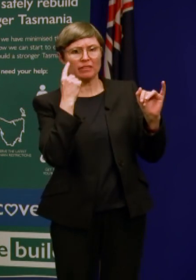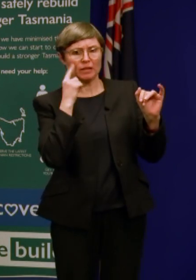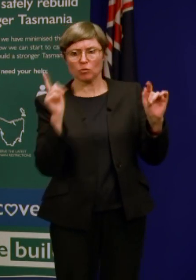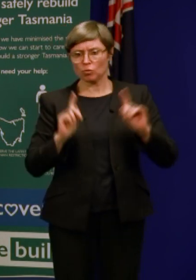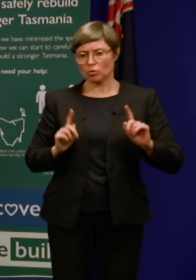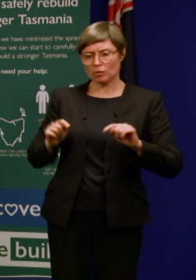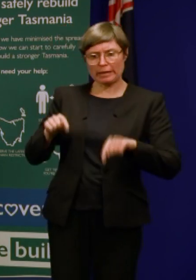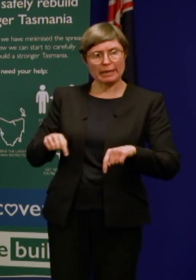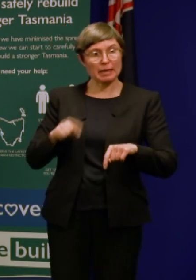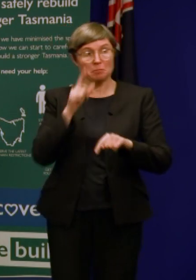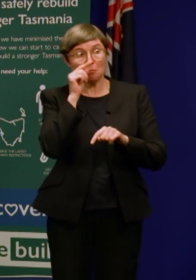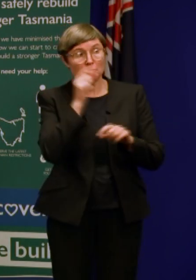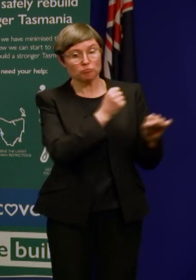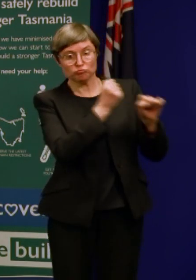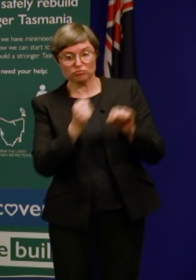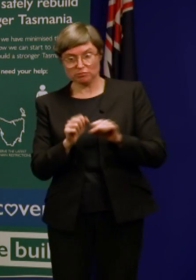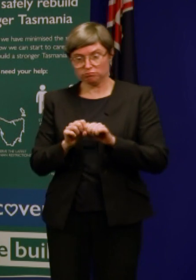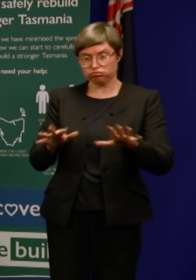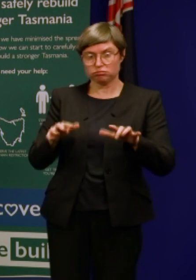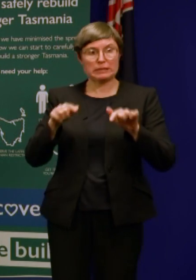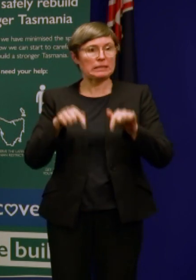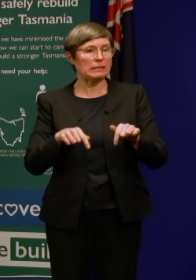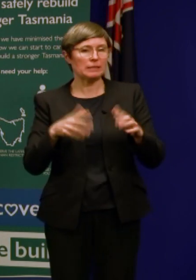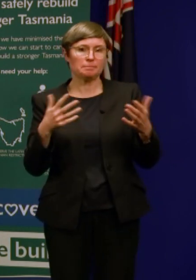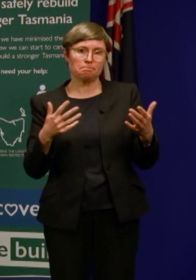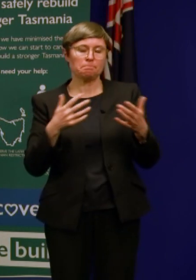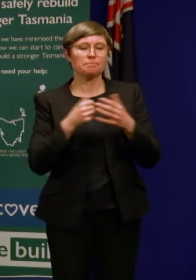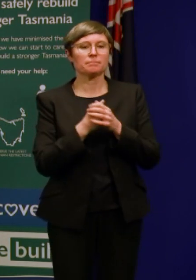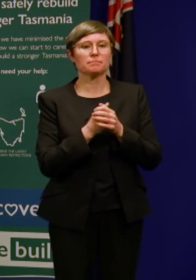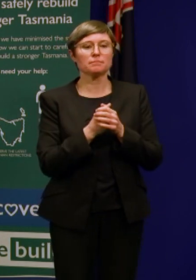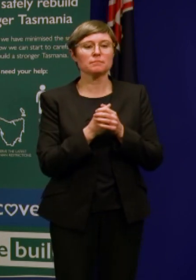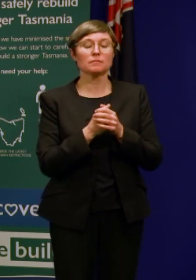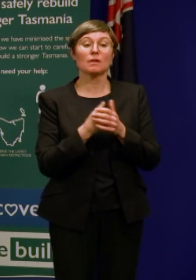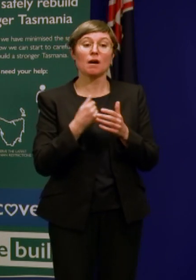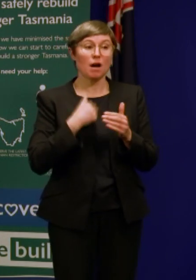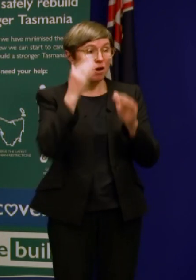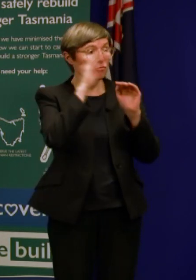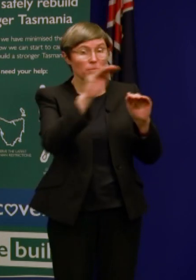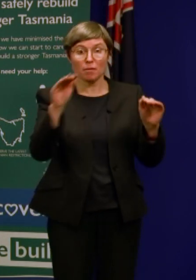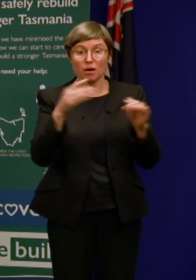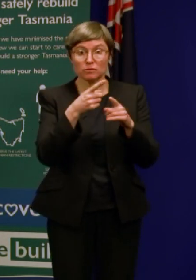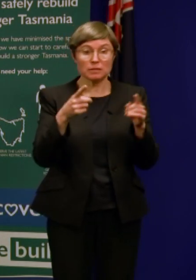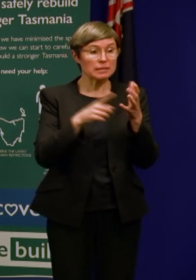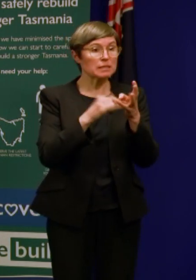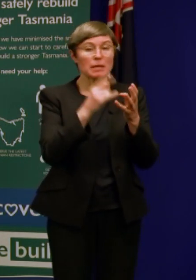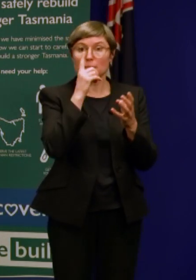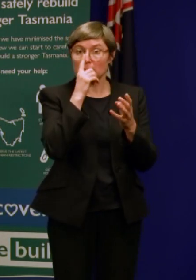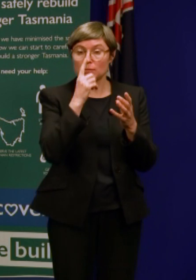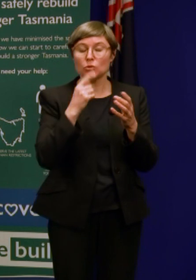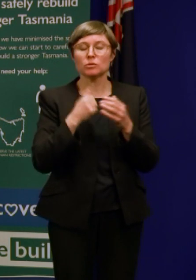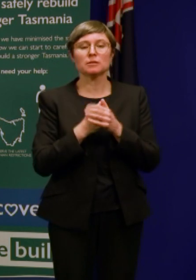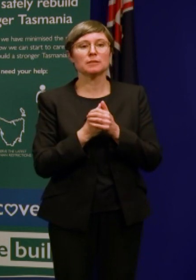risk could be imported to Tasmania. I do want to remind Tasmanians that when you look at Australia